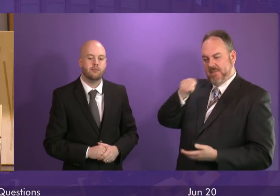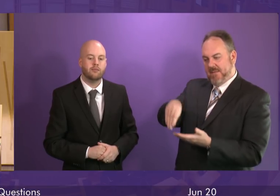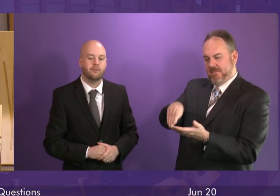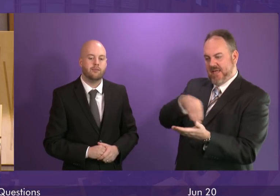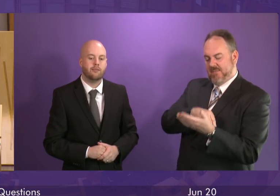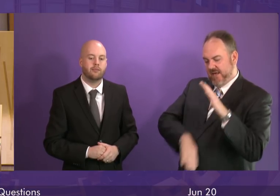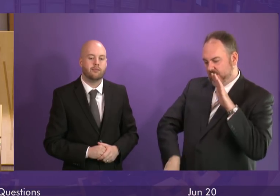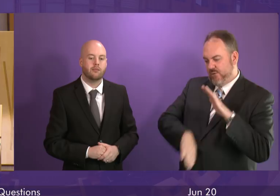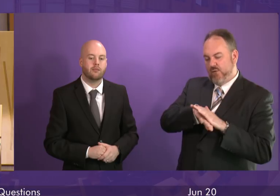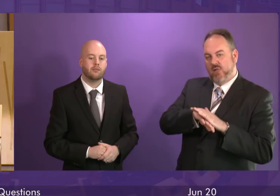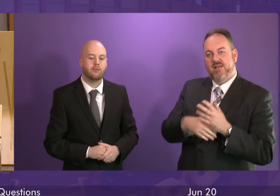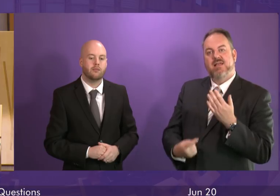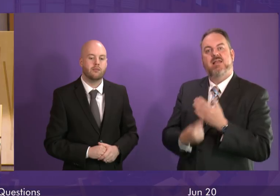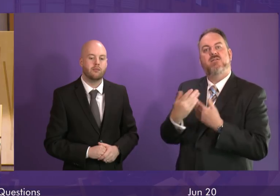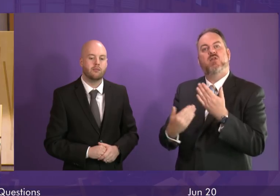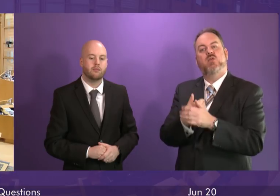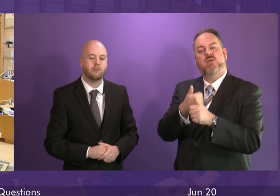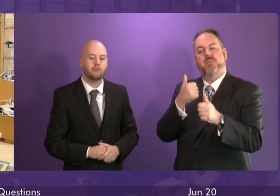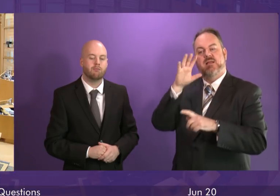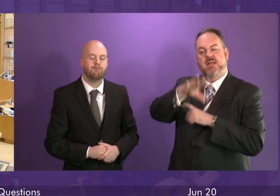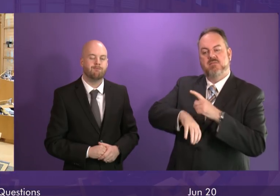by any new owner should one be found.